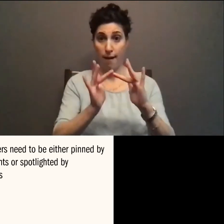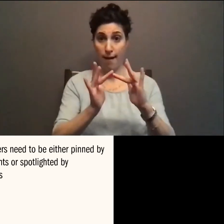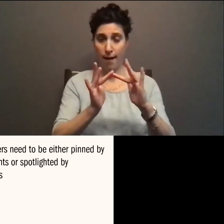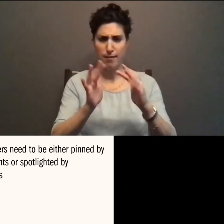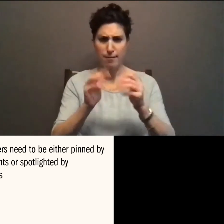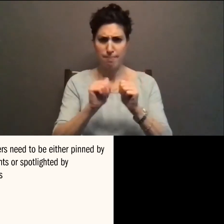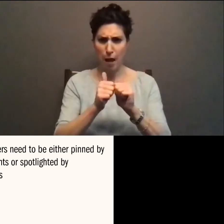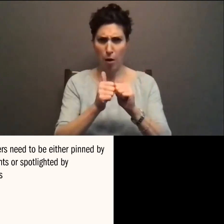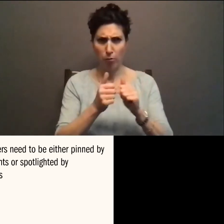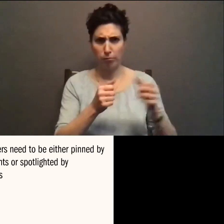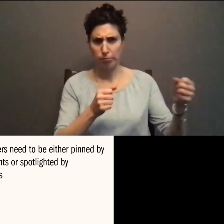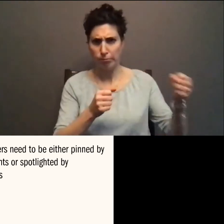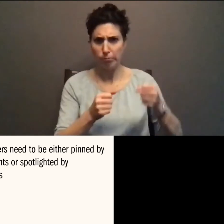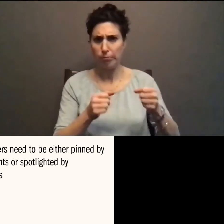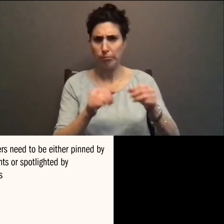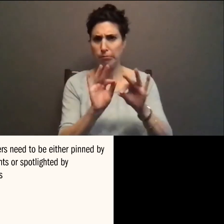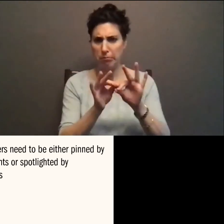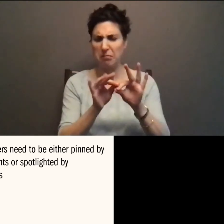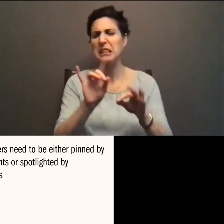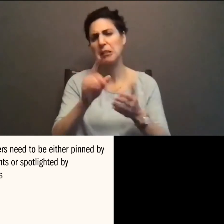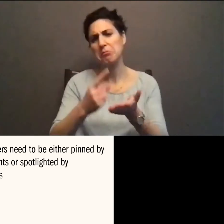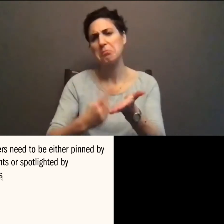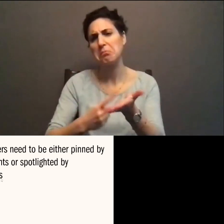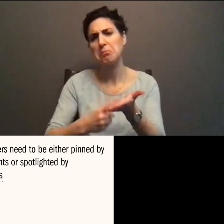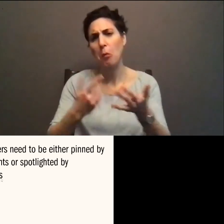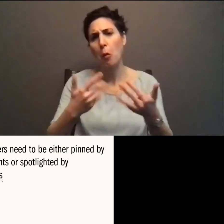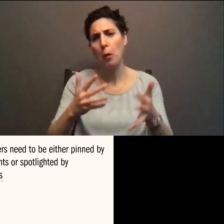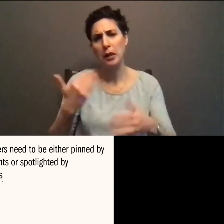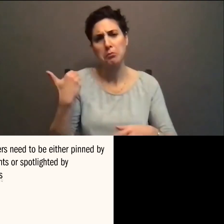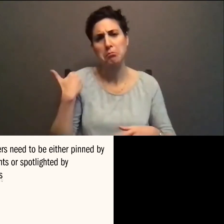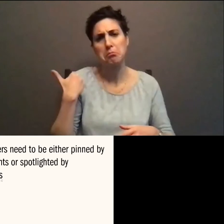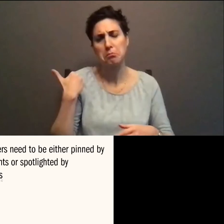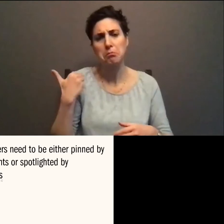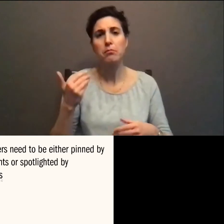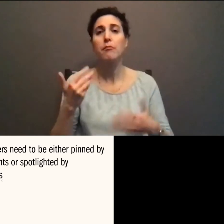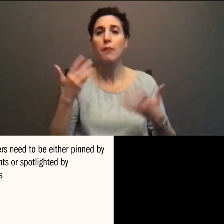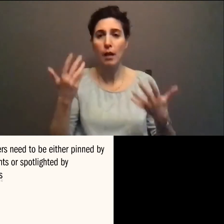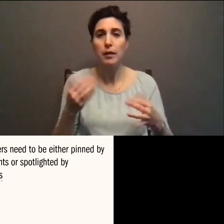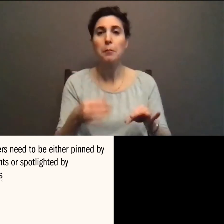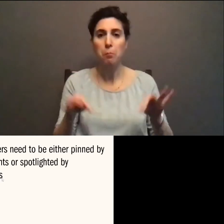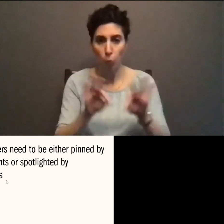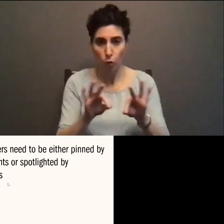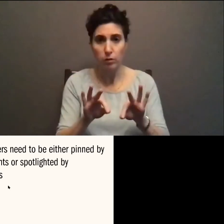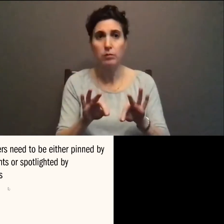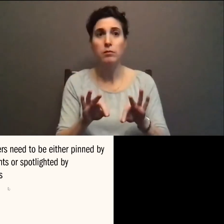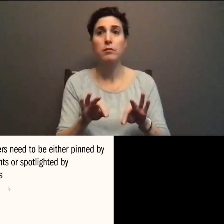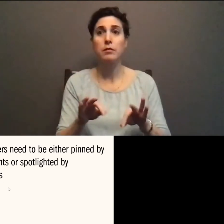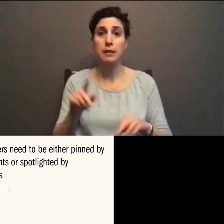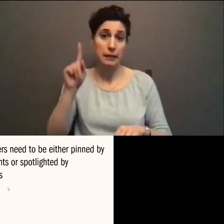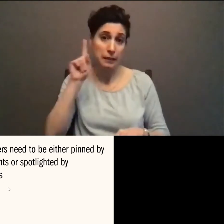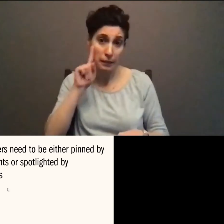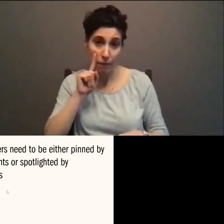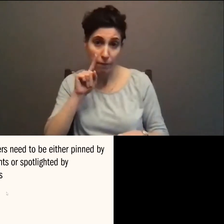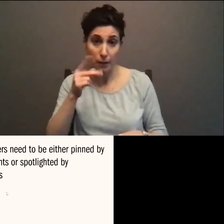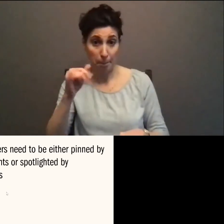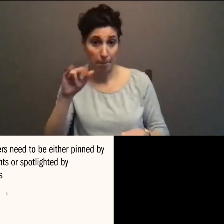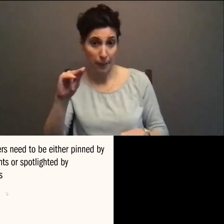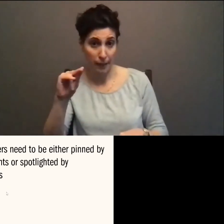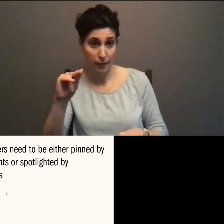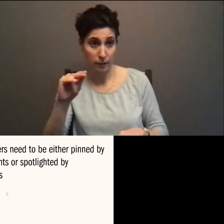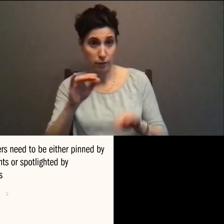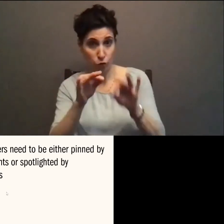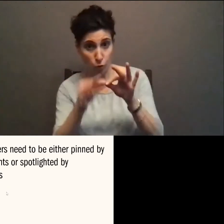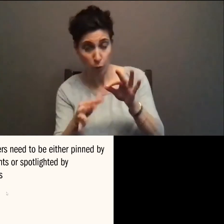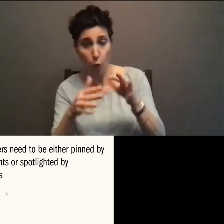and we did talk about this a little bit already, but interpreters need to either be pinned by participants or spotlighted by the organizers.